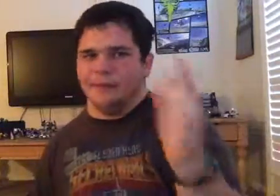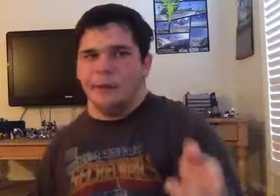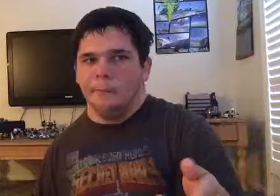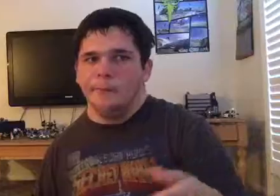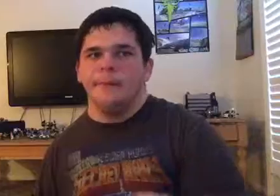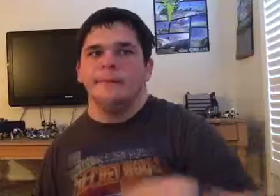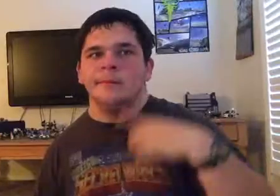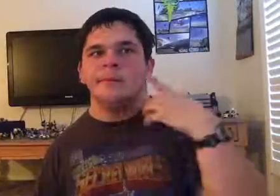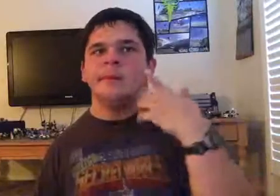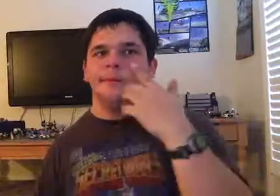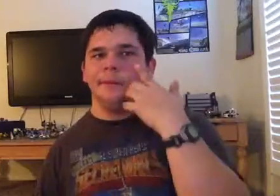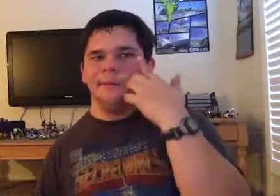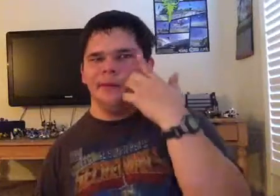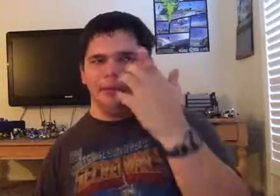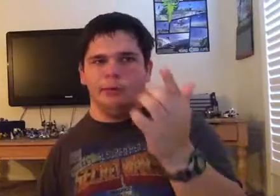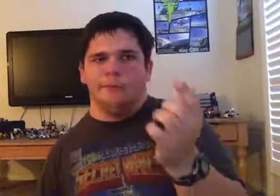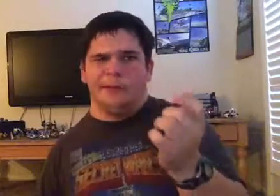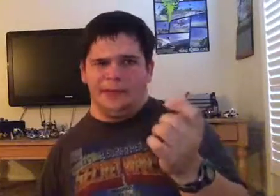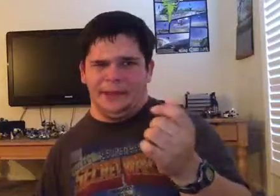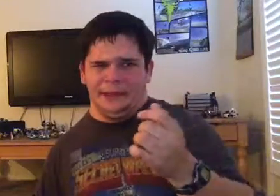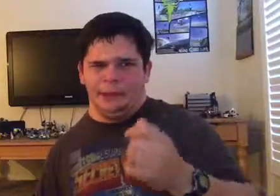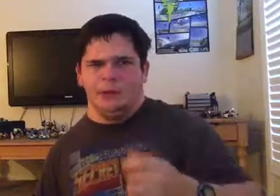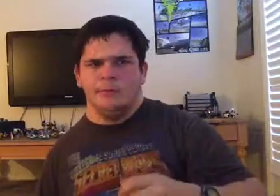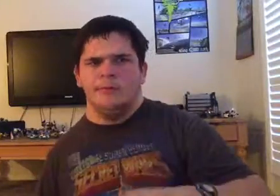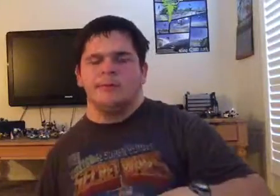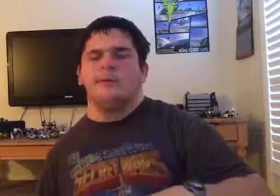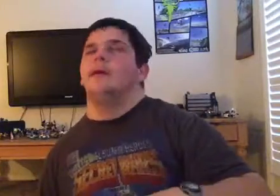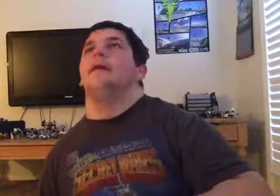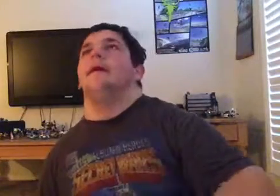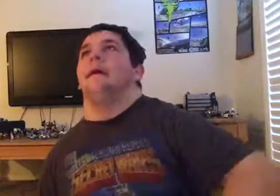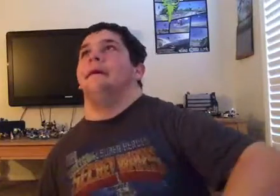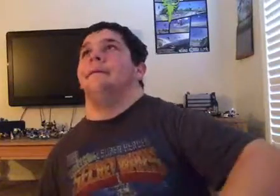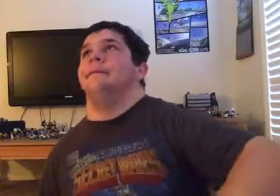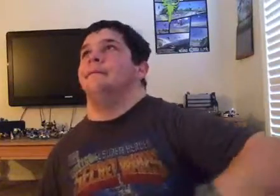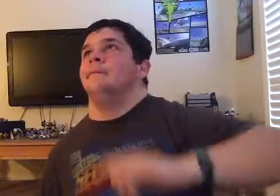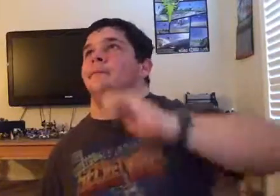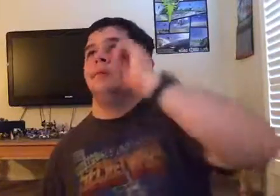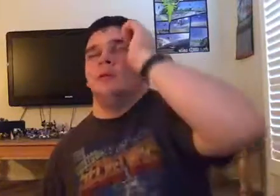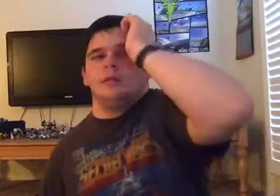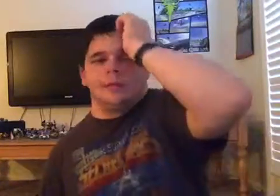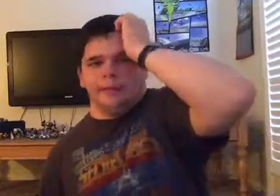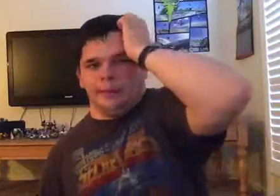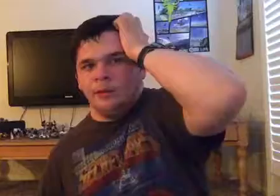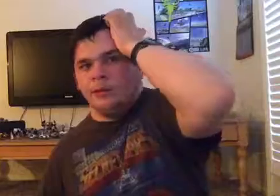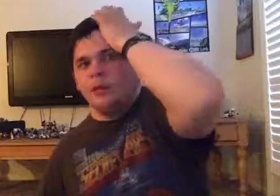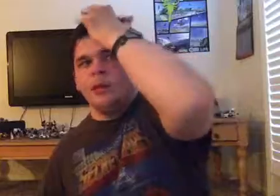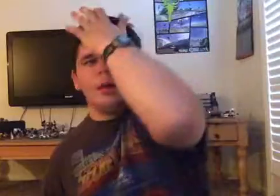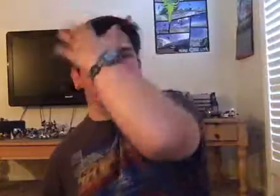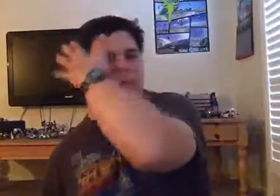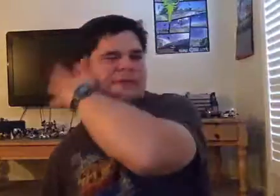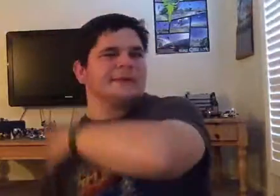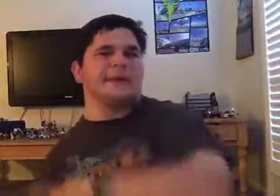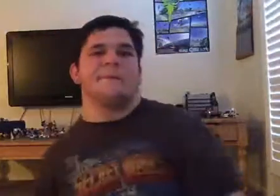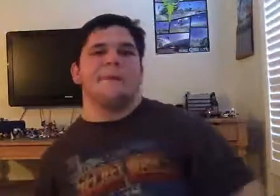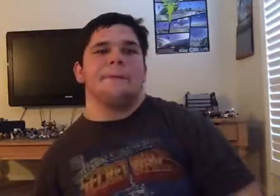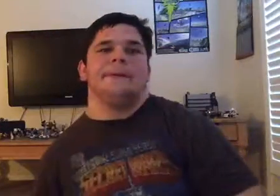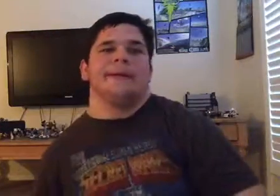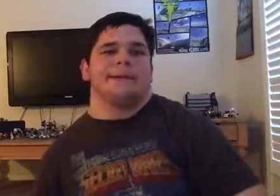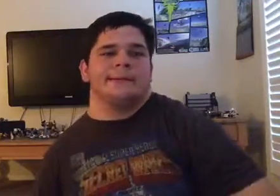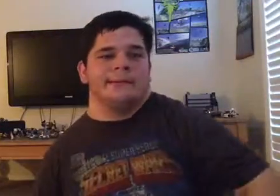in the hub world, there would be a relocate keystone, and I was thinking maybe like